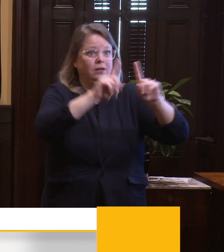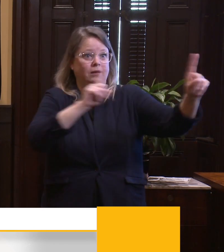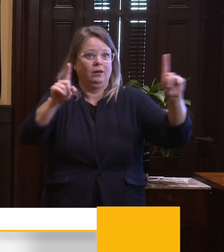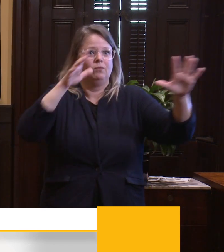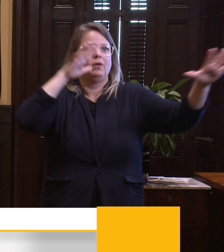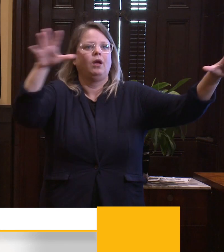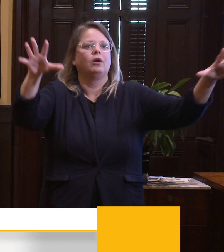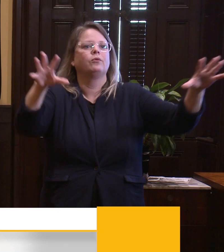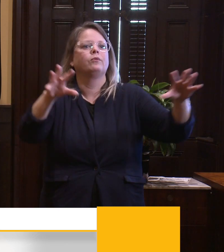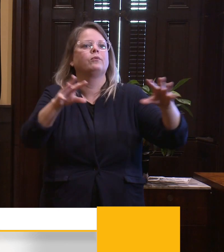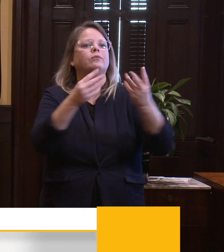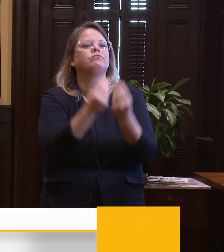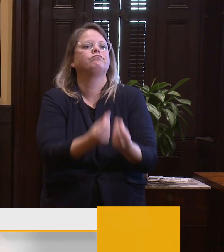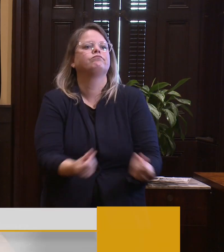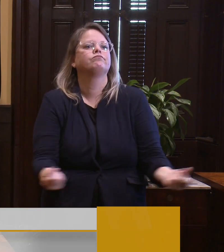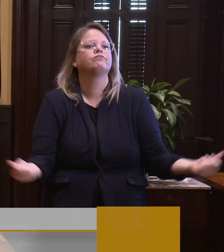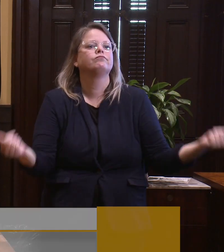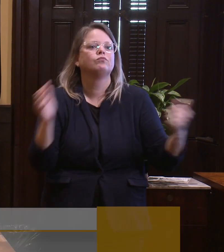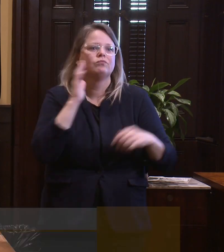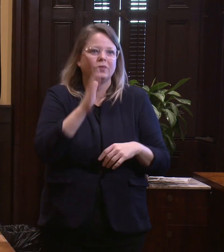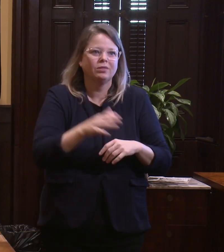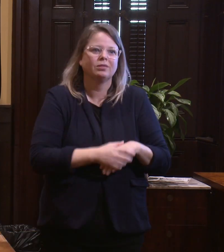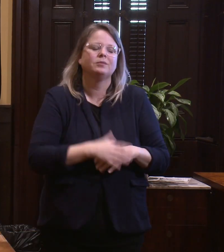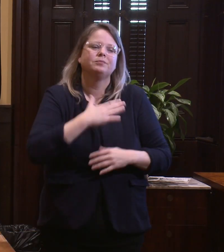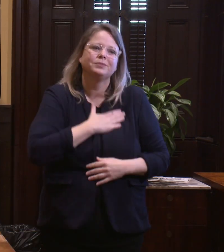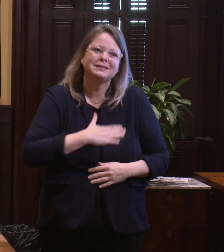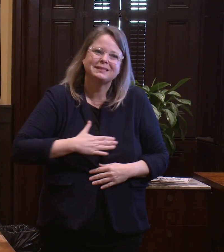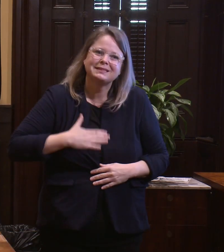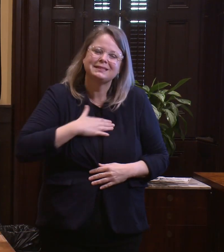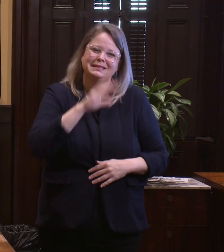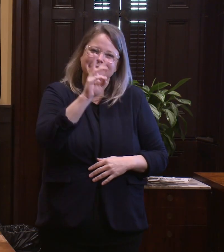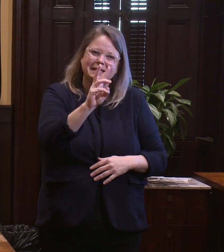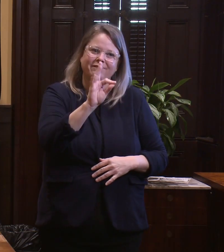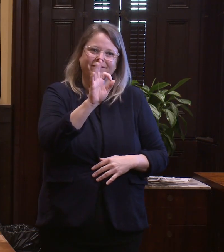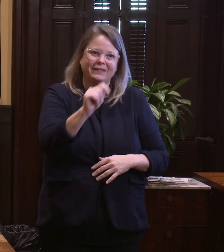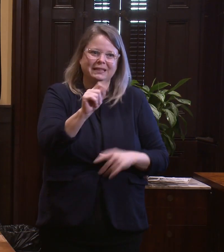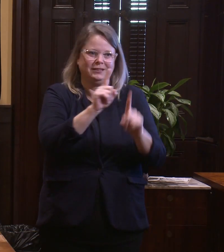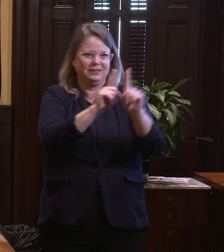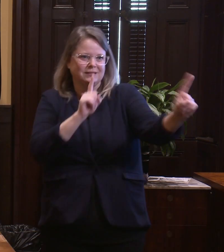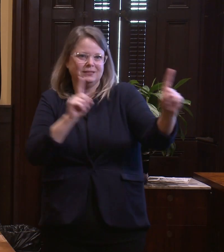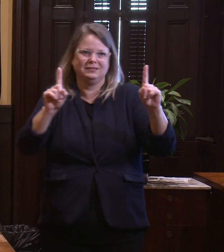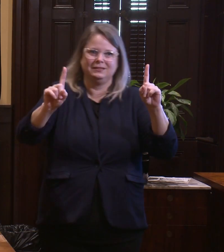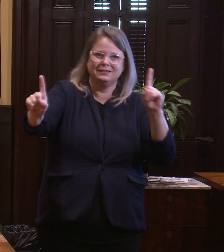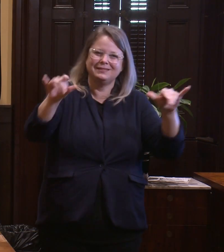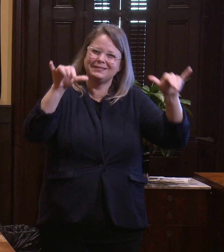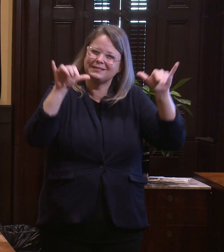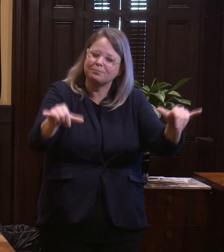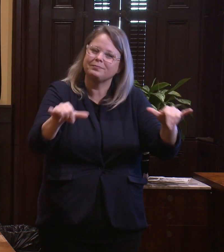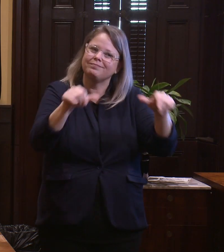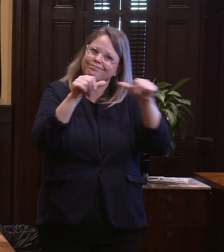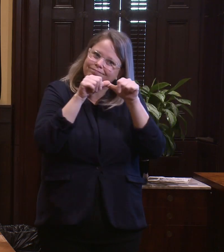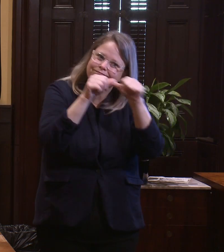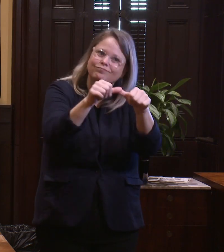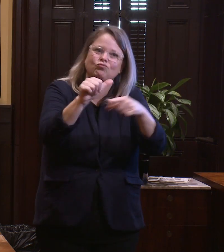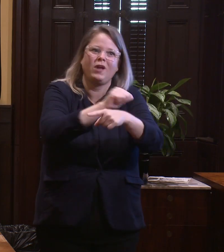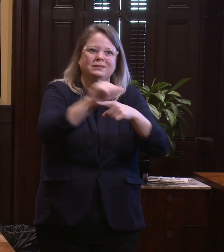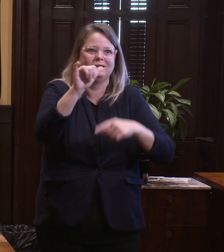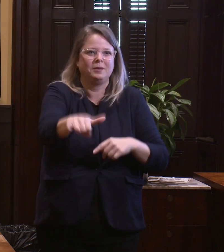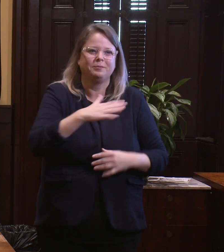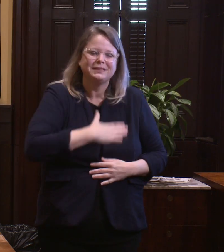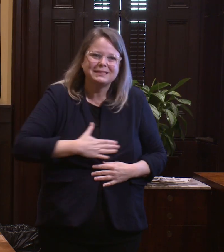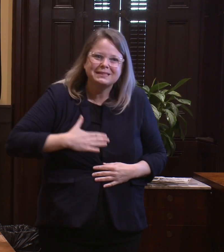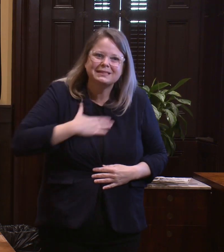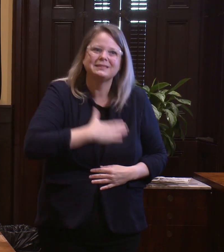as much as you can, do your six feet apart. And if you're sick, stay home. We're asking you to stay home and quarantine